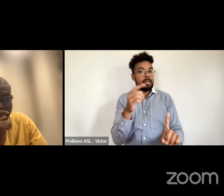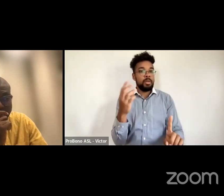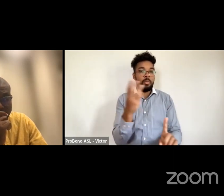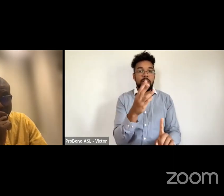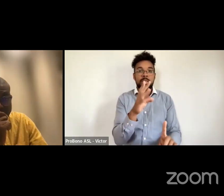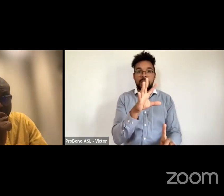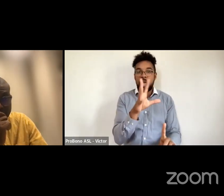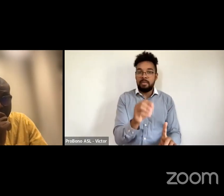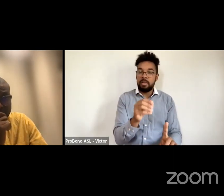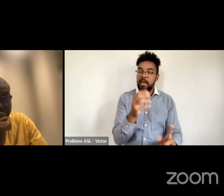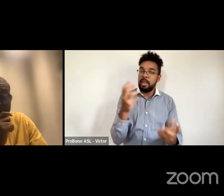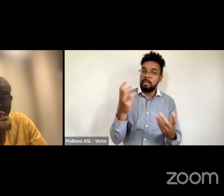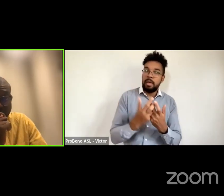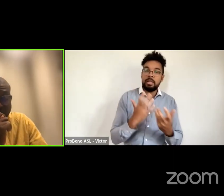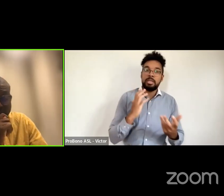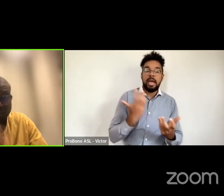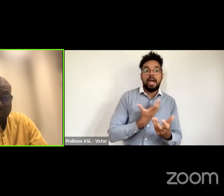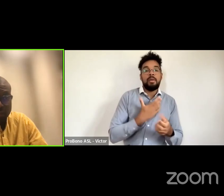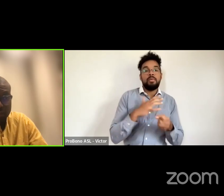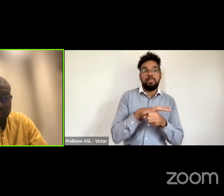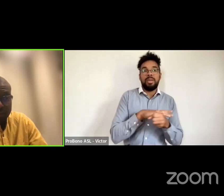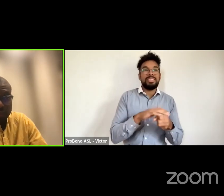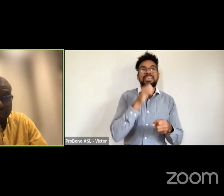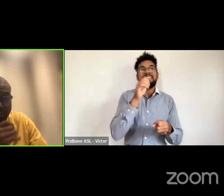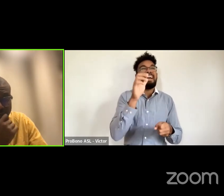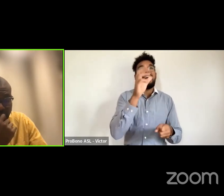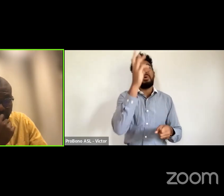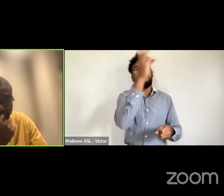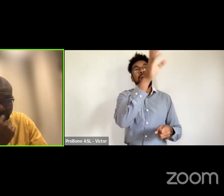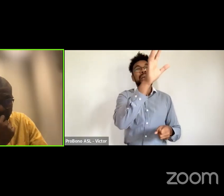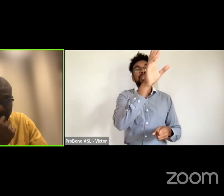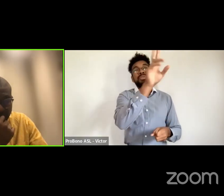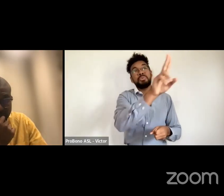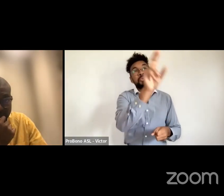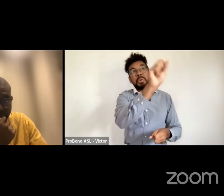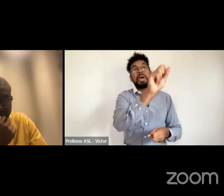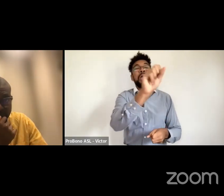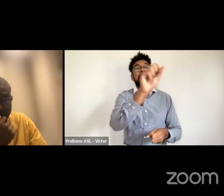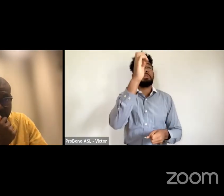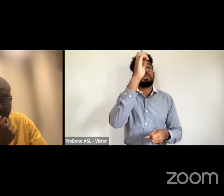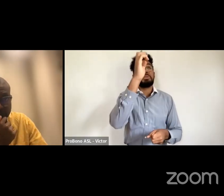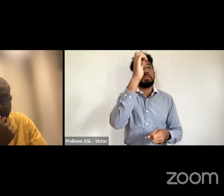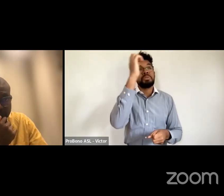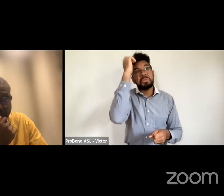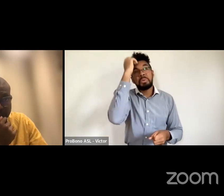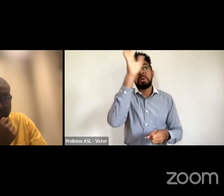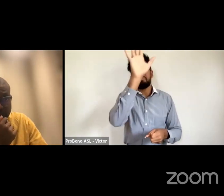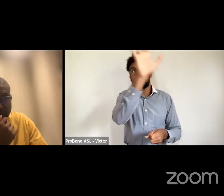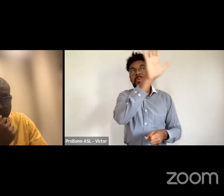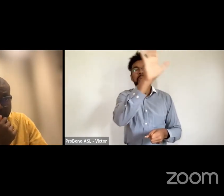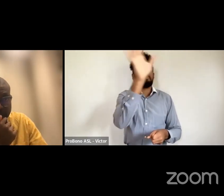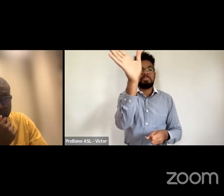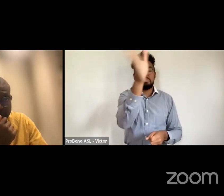region not to the west but to our region where we bring up local solutions to tackle these particular problems